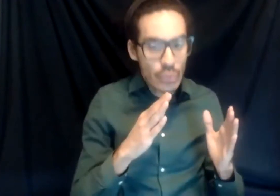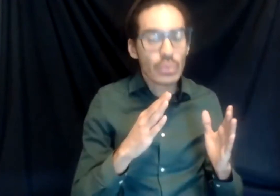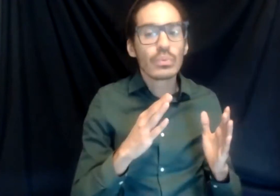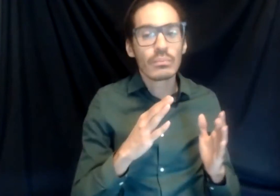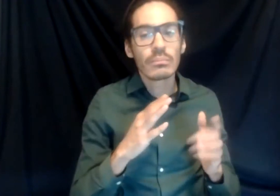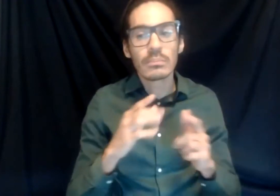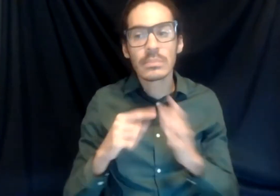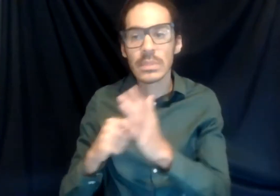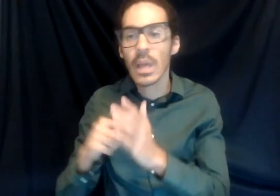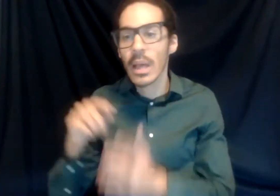professor's office hours, right?